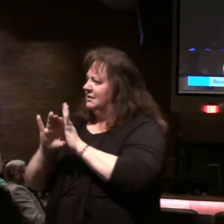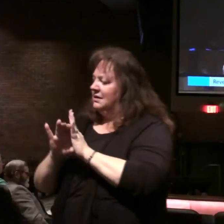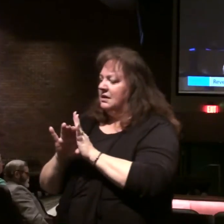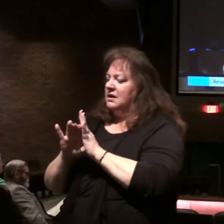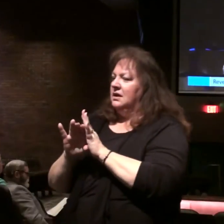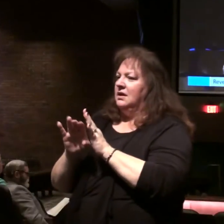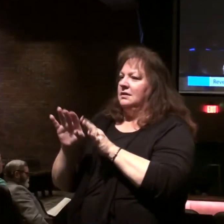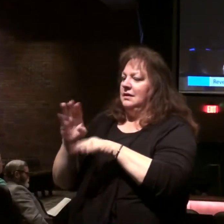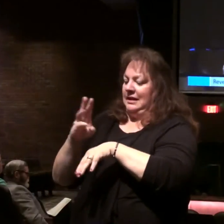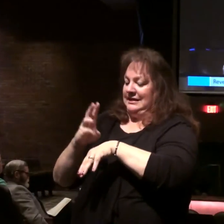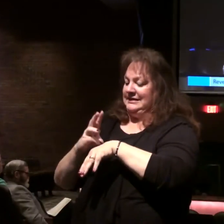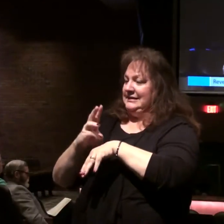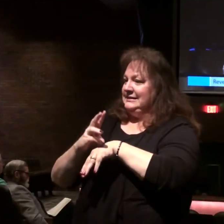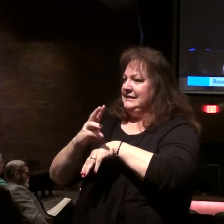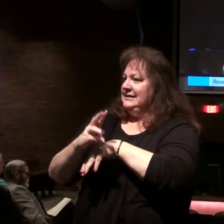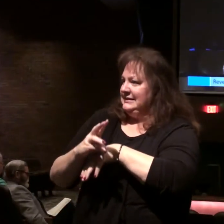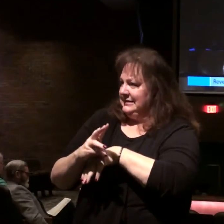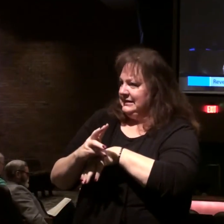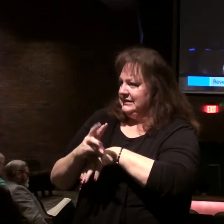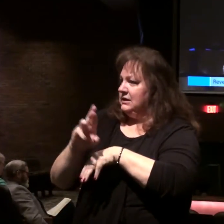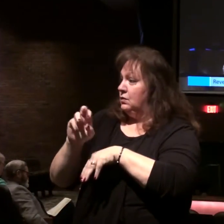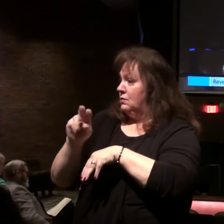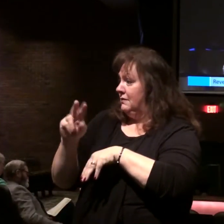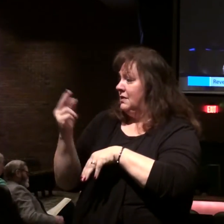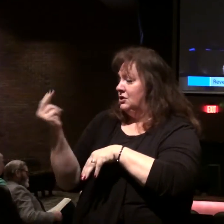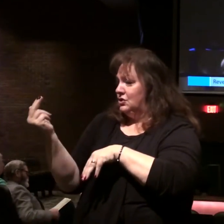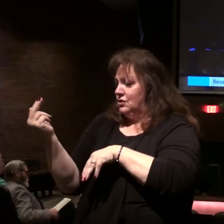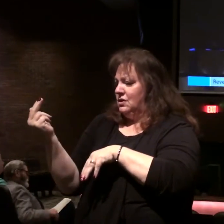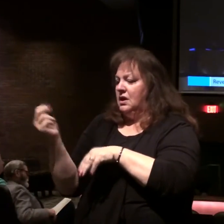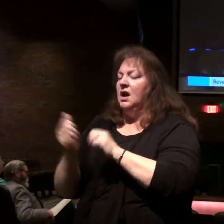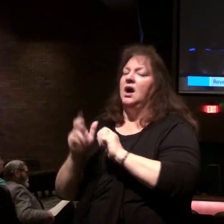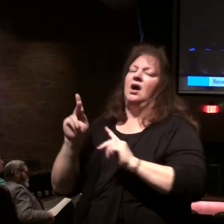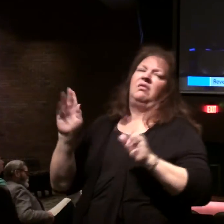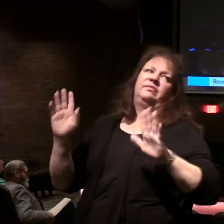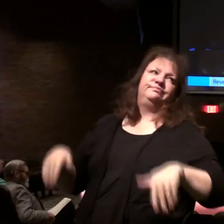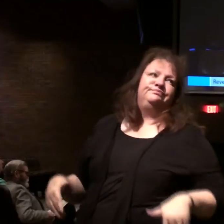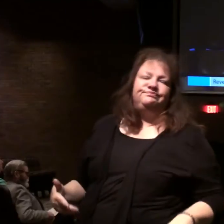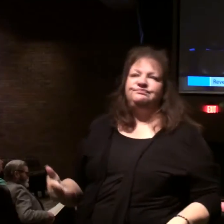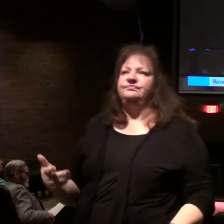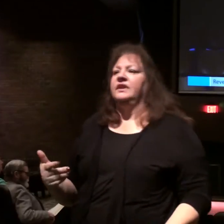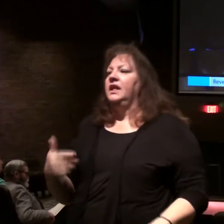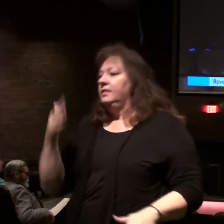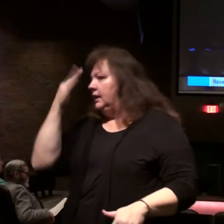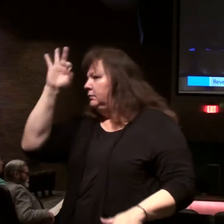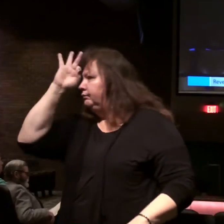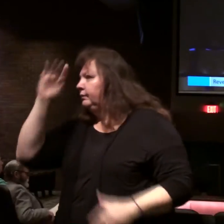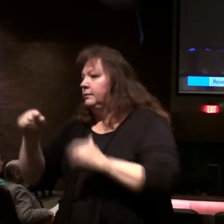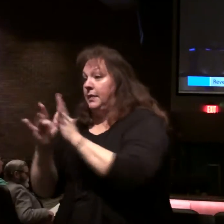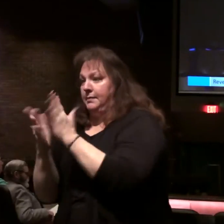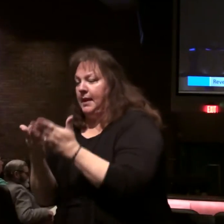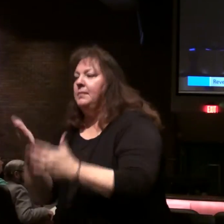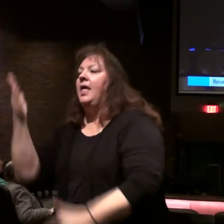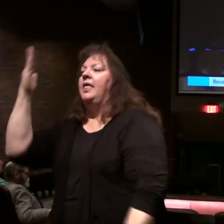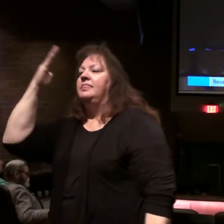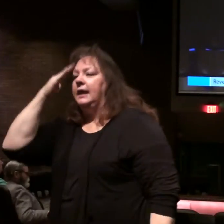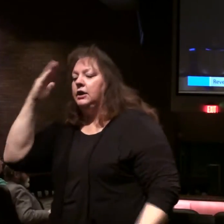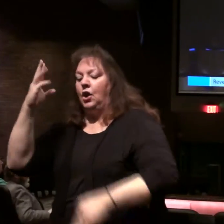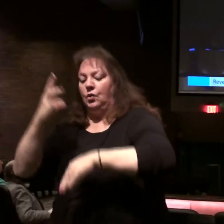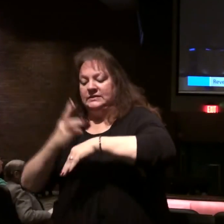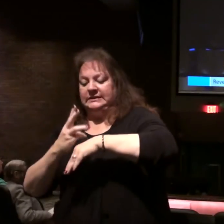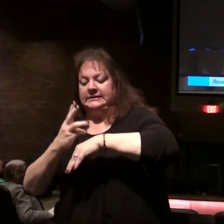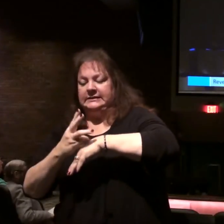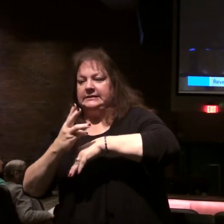the number 666 of Revelation 13. And most people that don't know very much about the Bible know the number